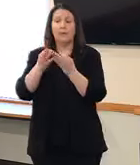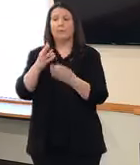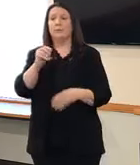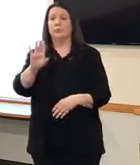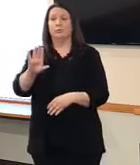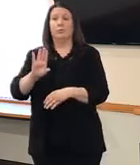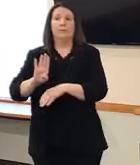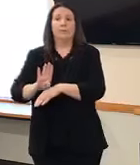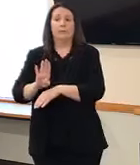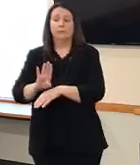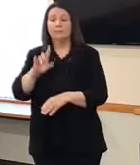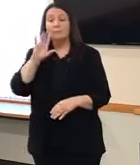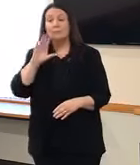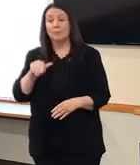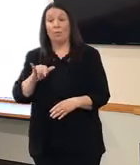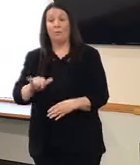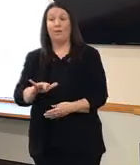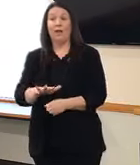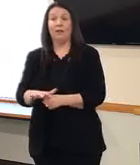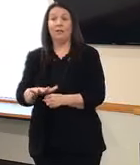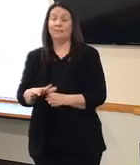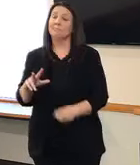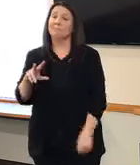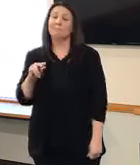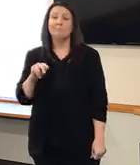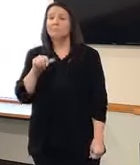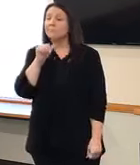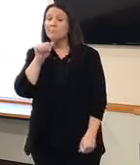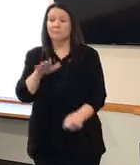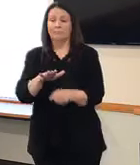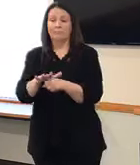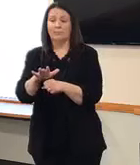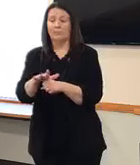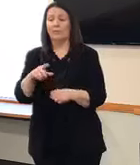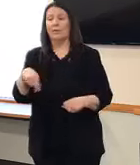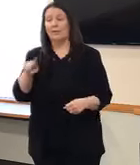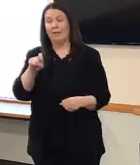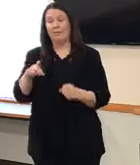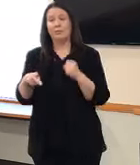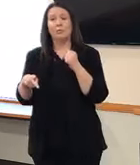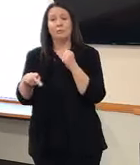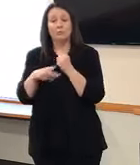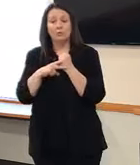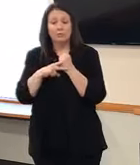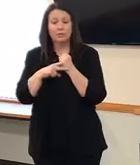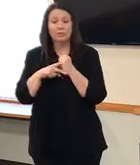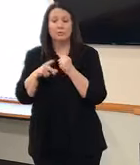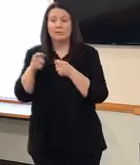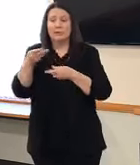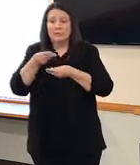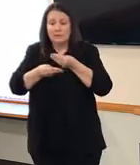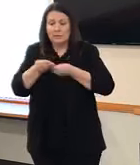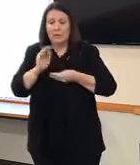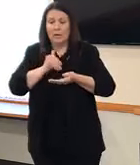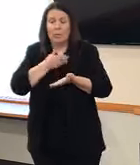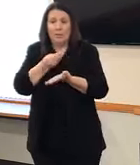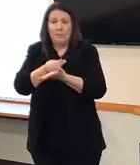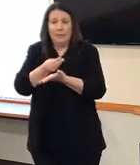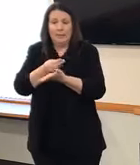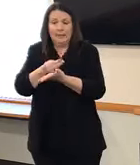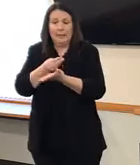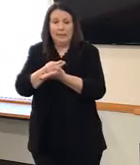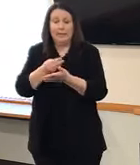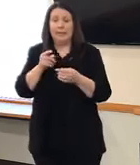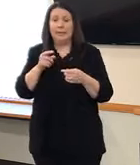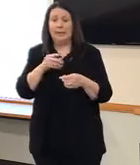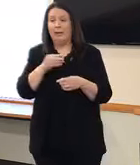that this won't be enough and will still require everyone to conserve to economize and to redouble our efforts to